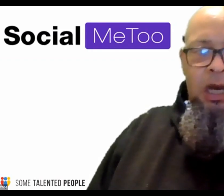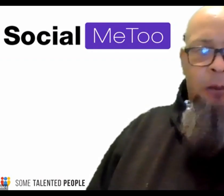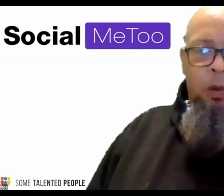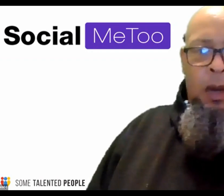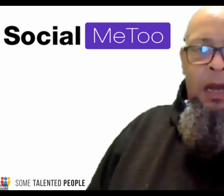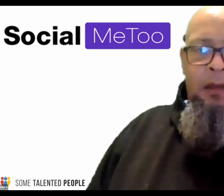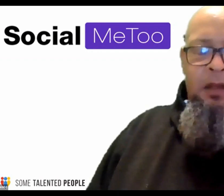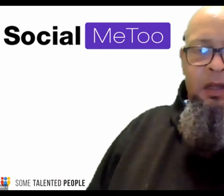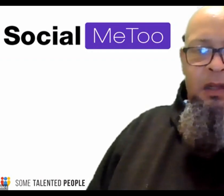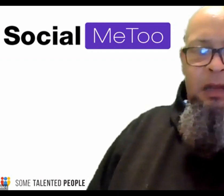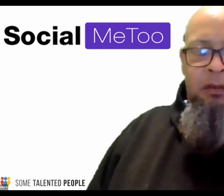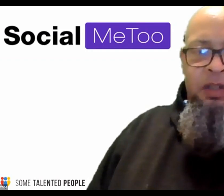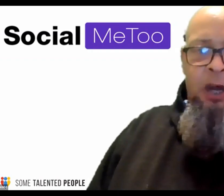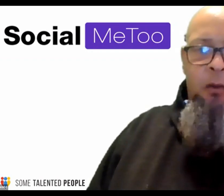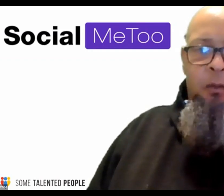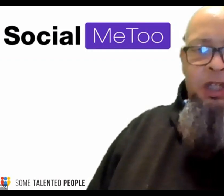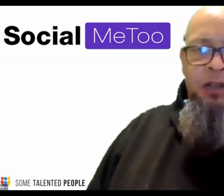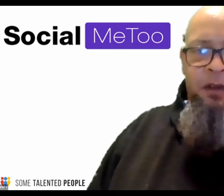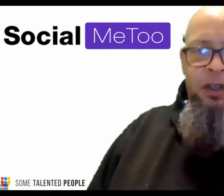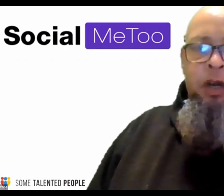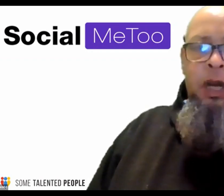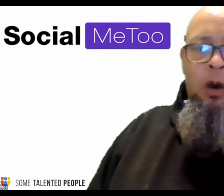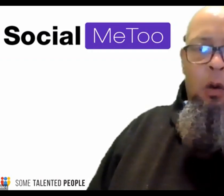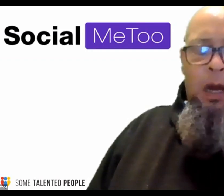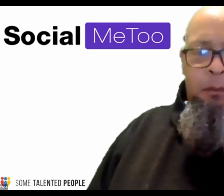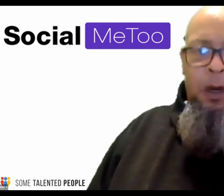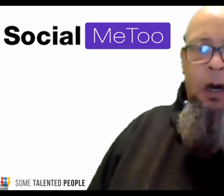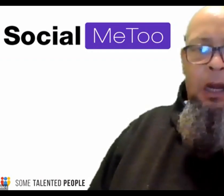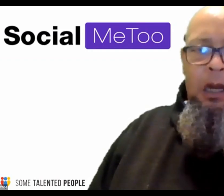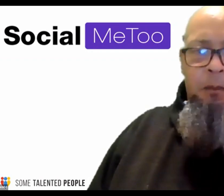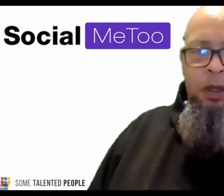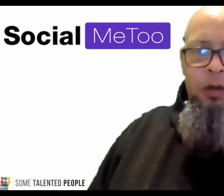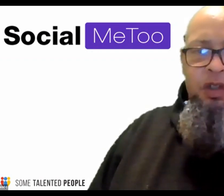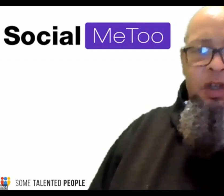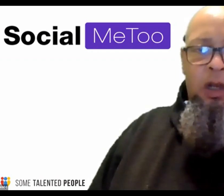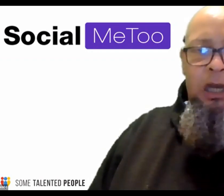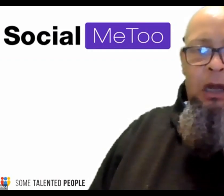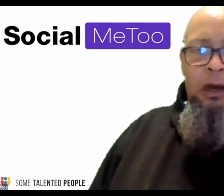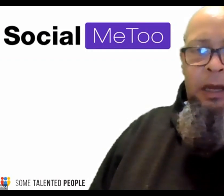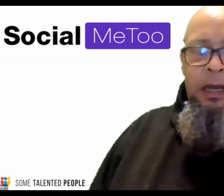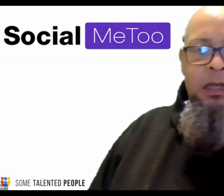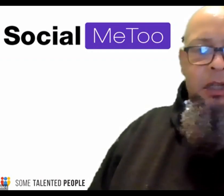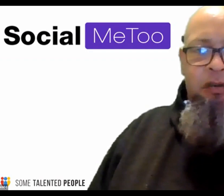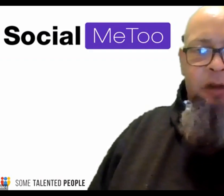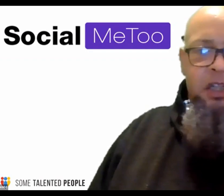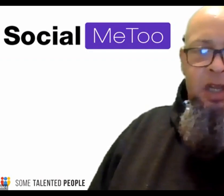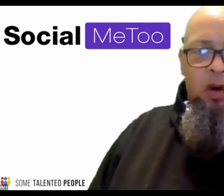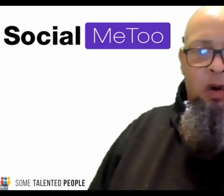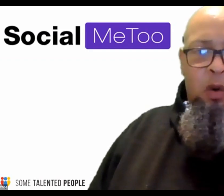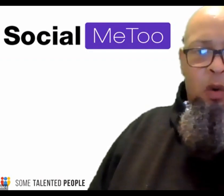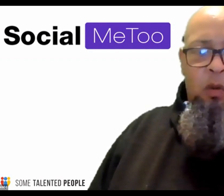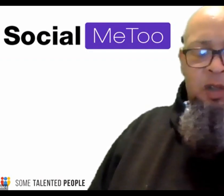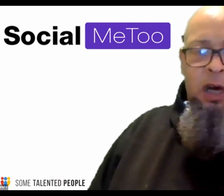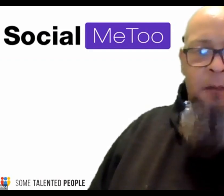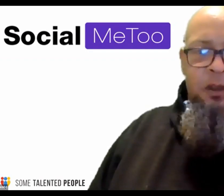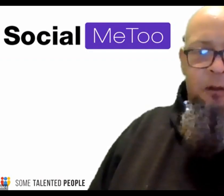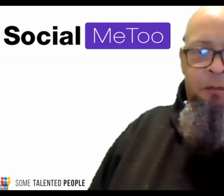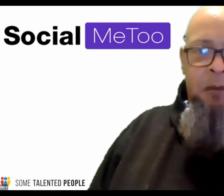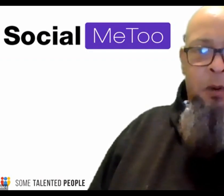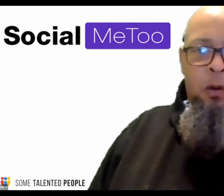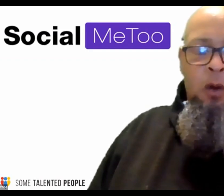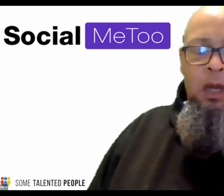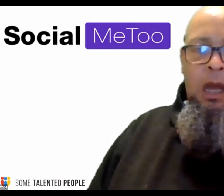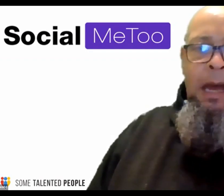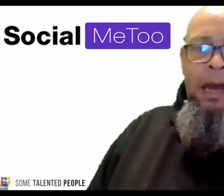i'm aware that there was so much vitriol and bile and abuse online directed at all types